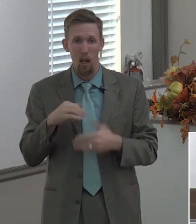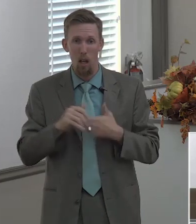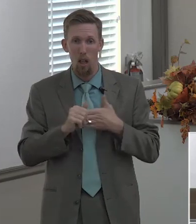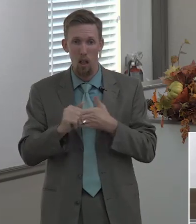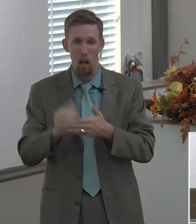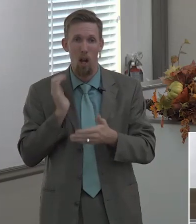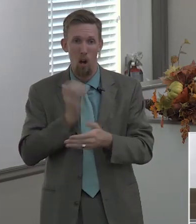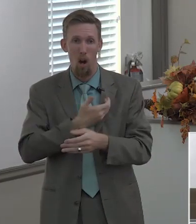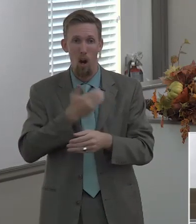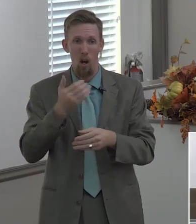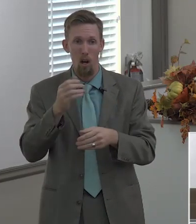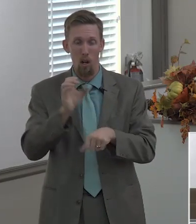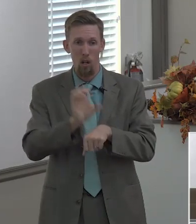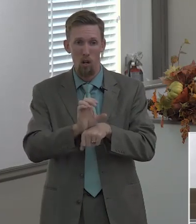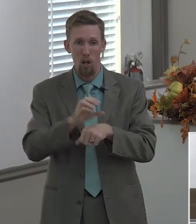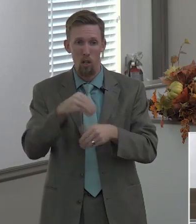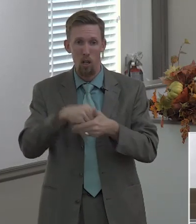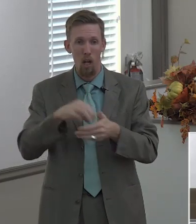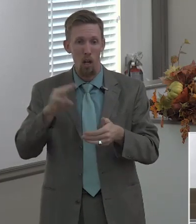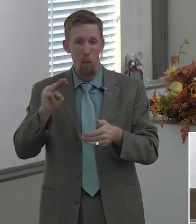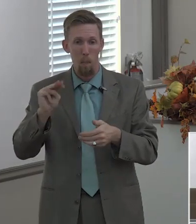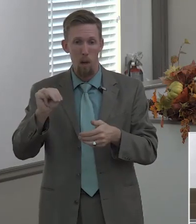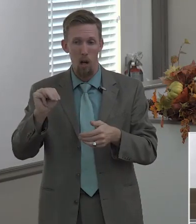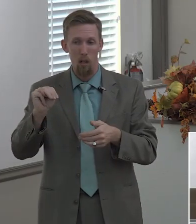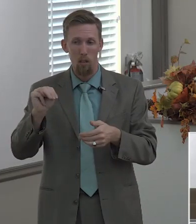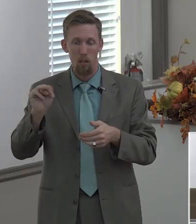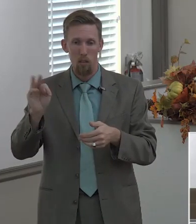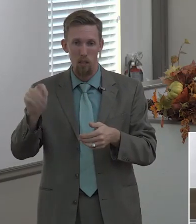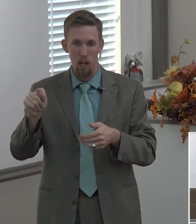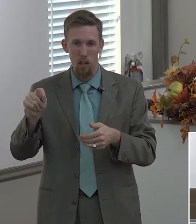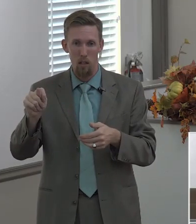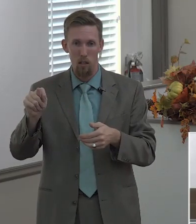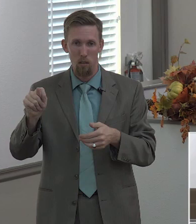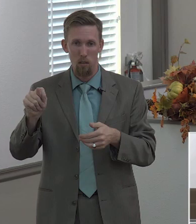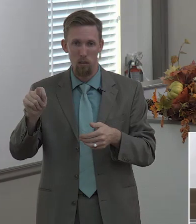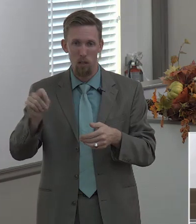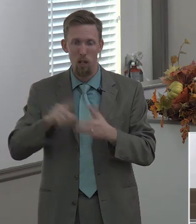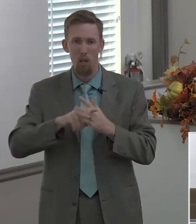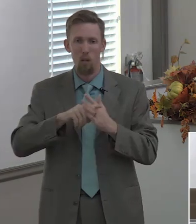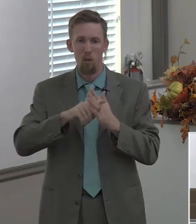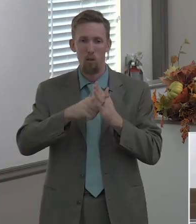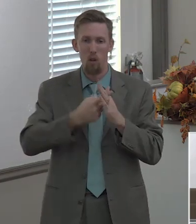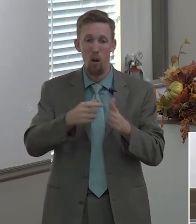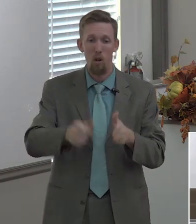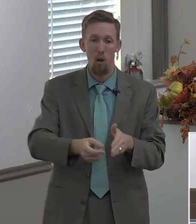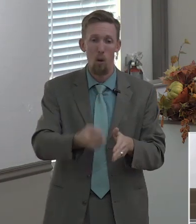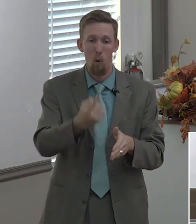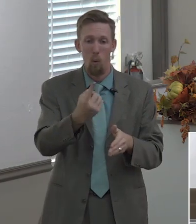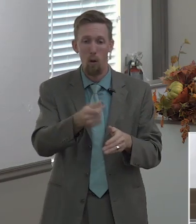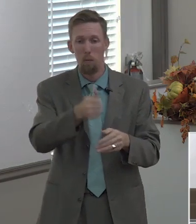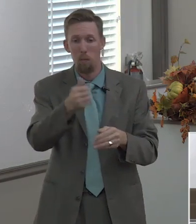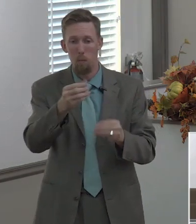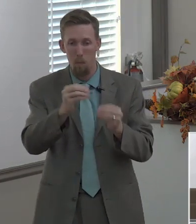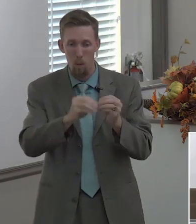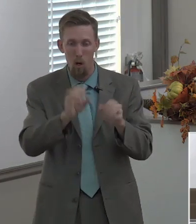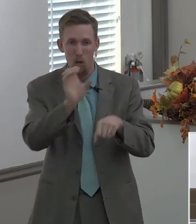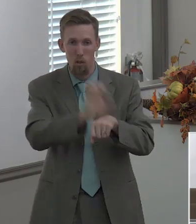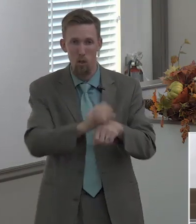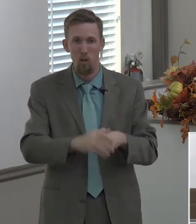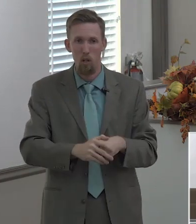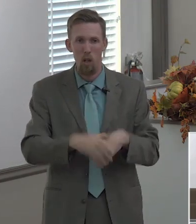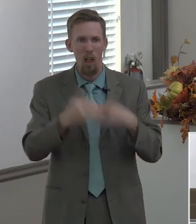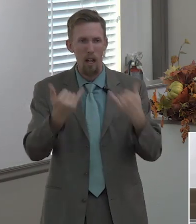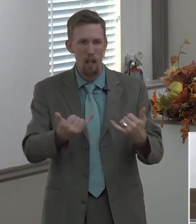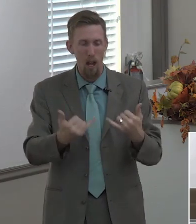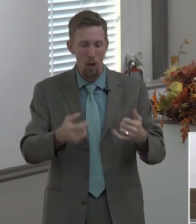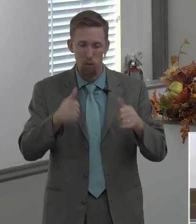i led our church in montana to plant our very first church a church that exists today has their own building